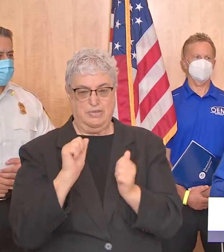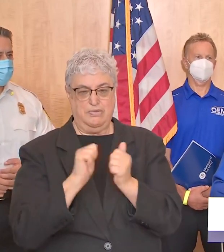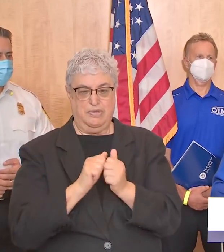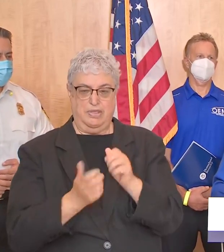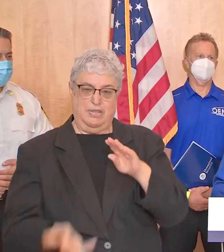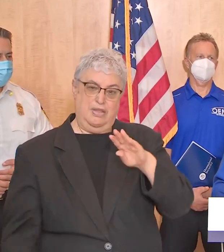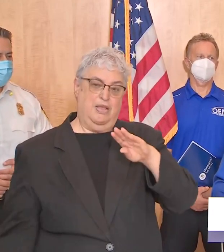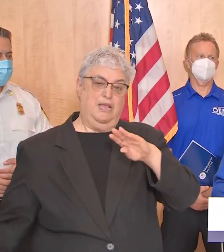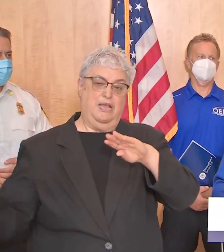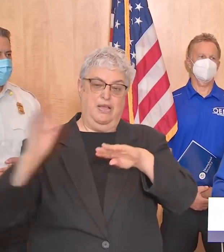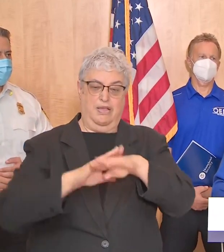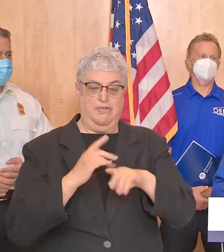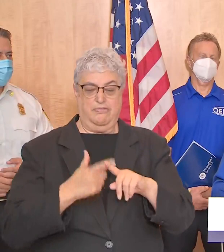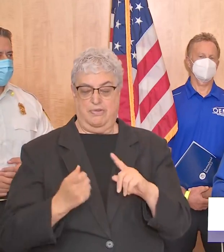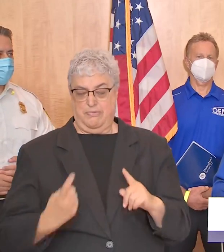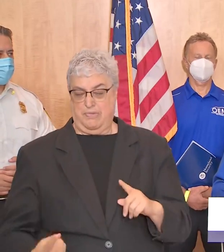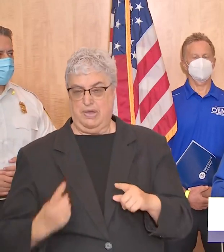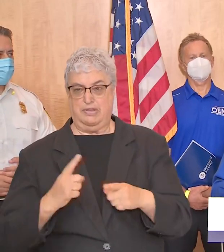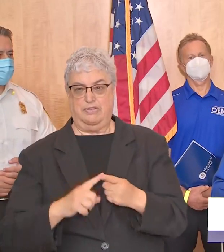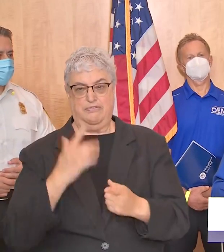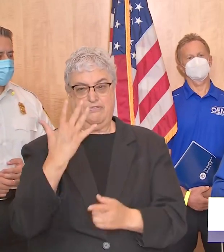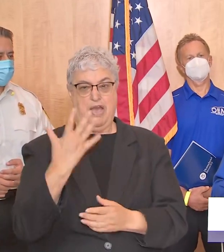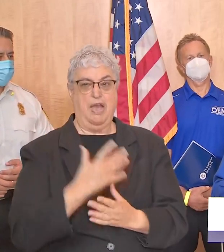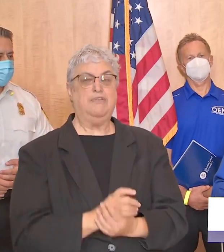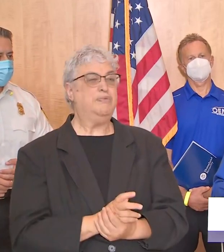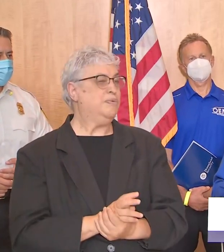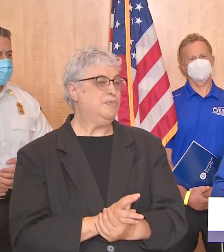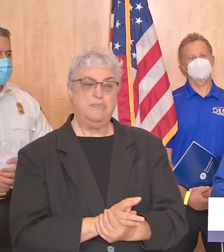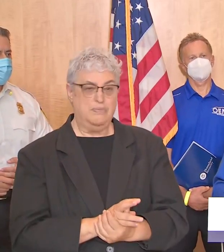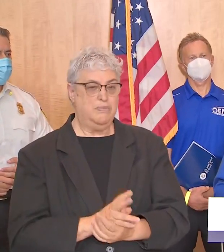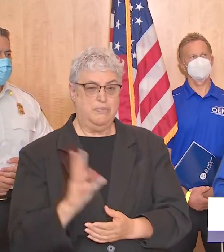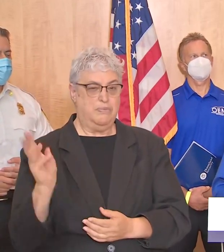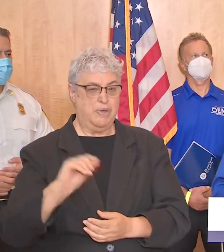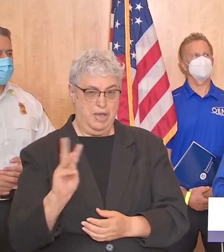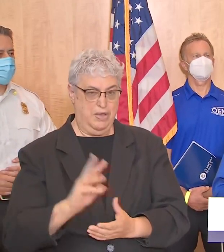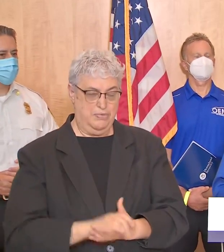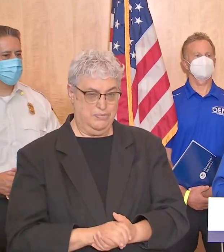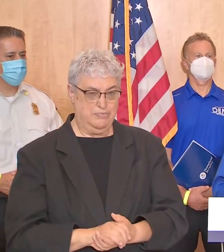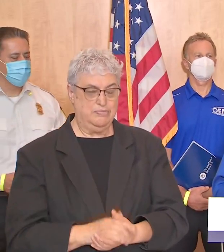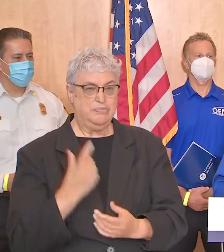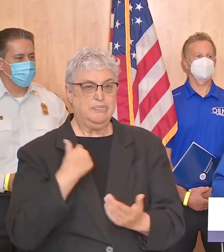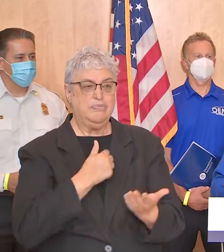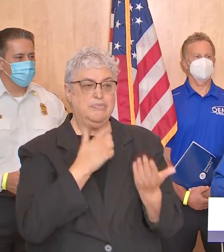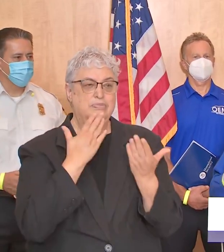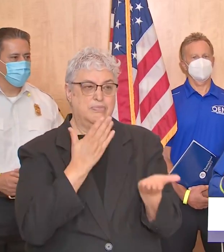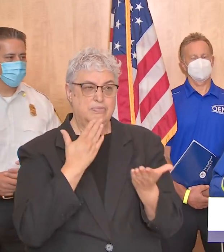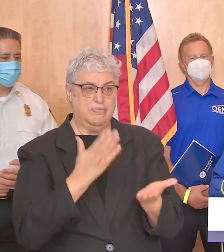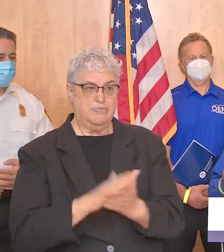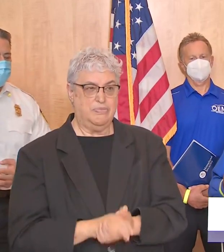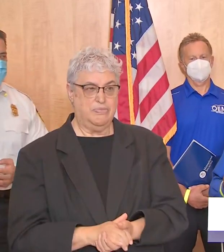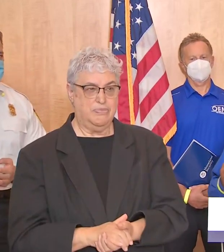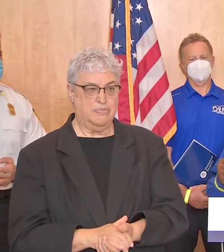intensification and so uh let's be grateful let's be thankful um and then let's continue to be